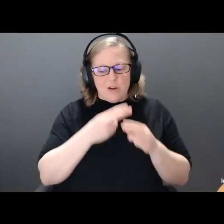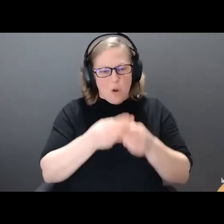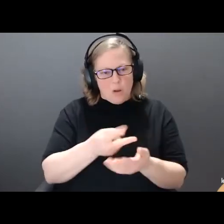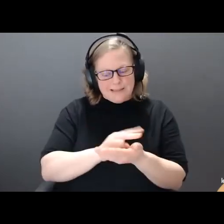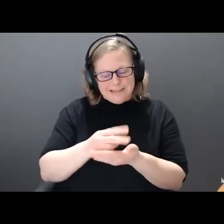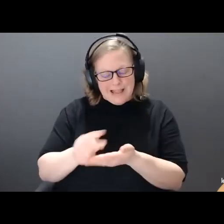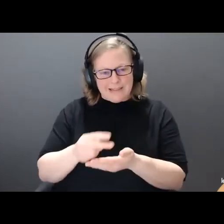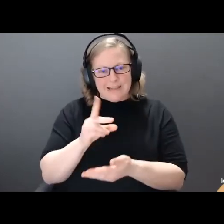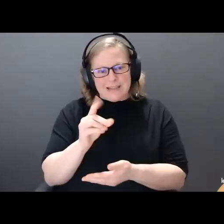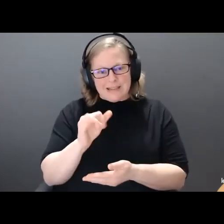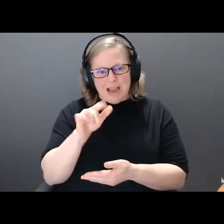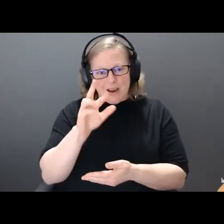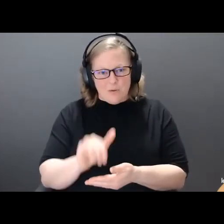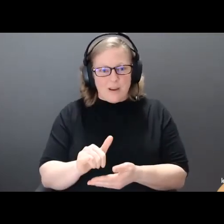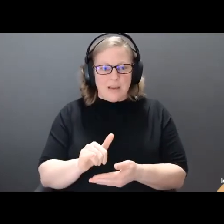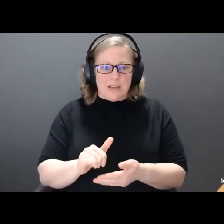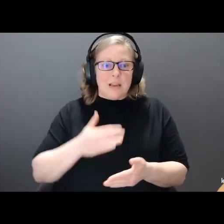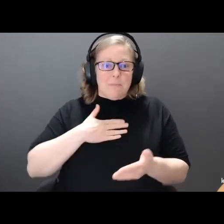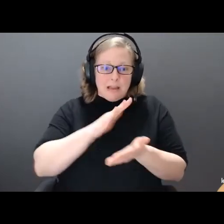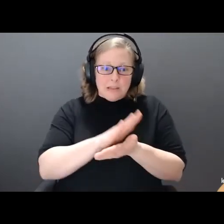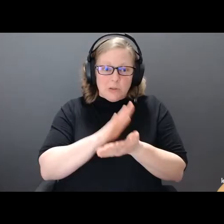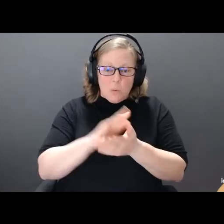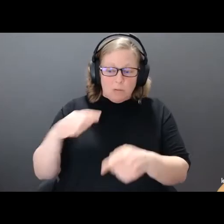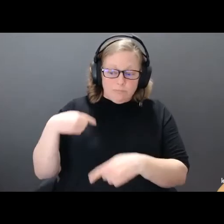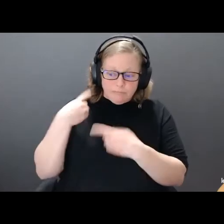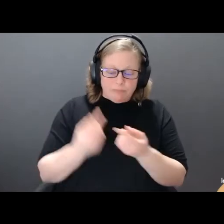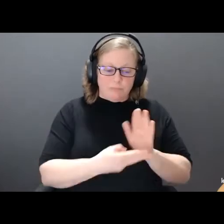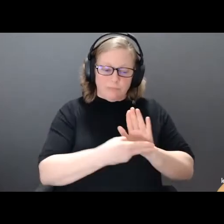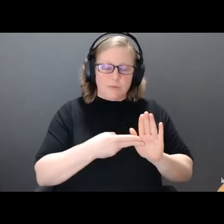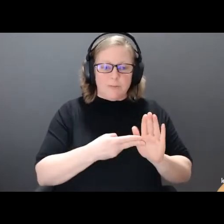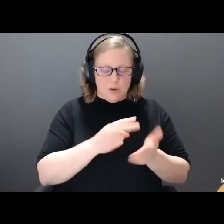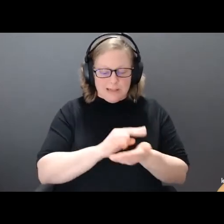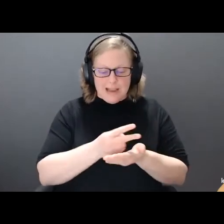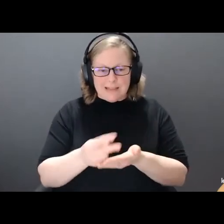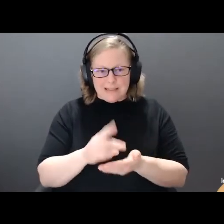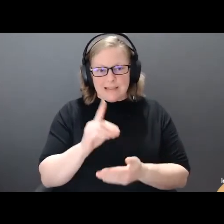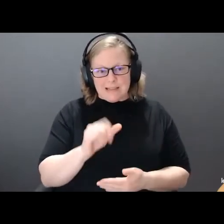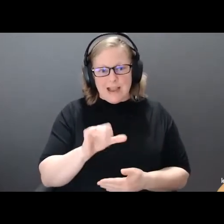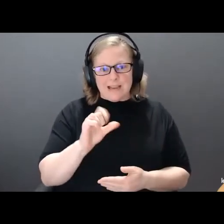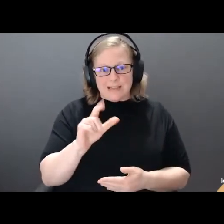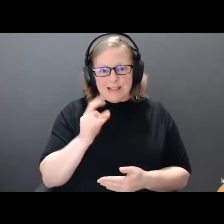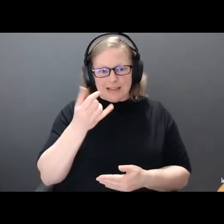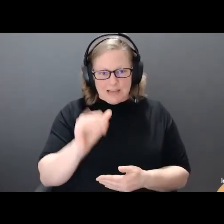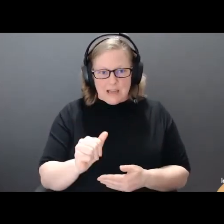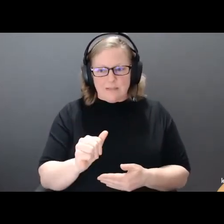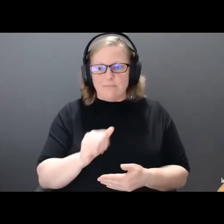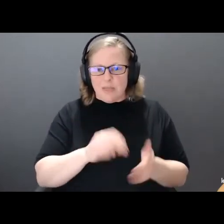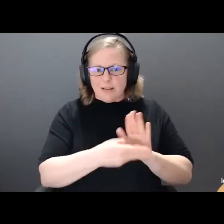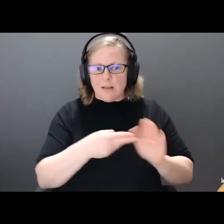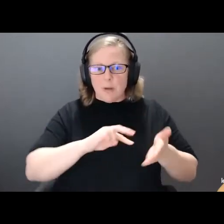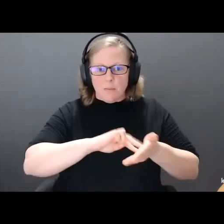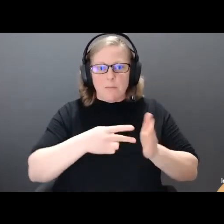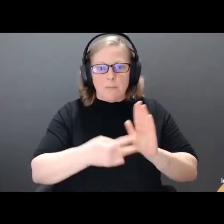most of my schooling, I've had an official diagnosis of dyslexia. For me, this diagnosis assured me that I wasn't dumb,